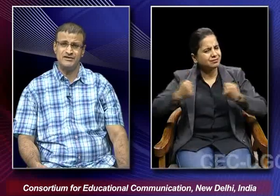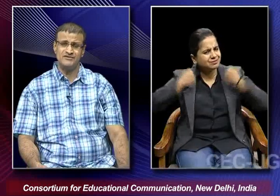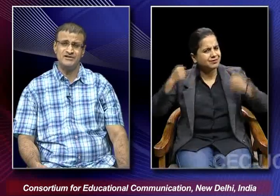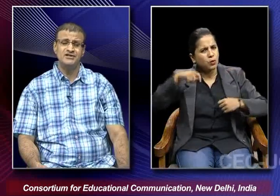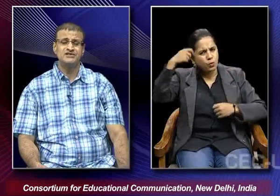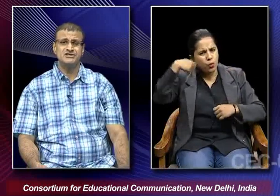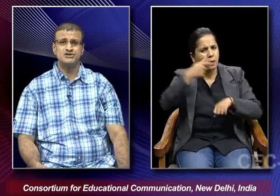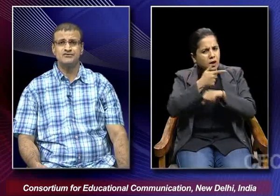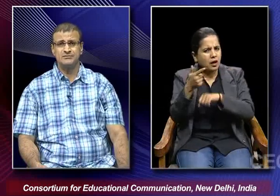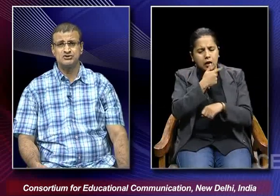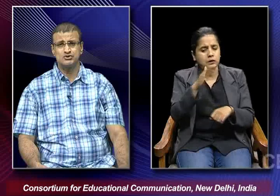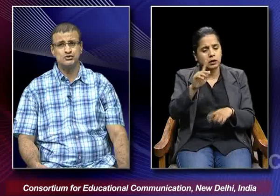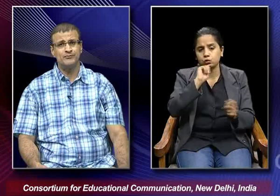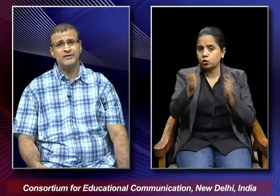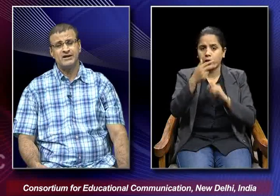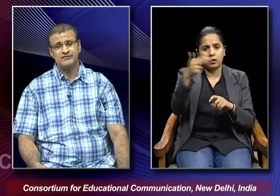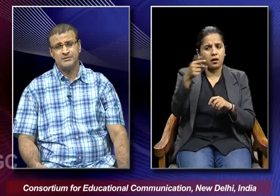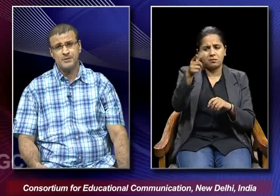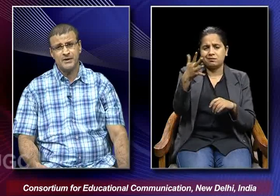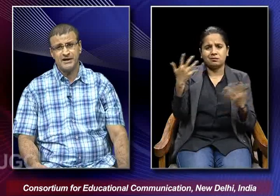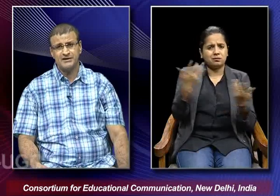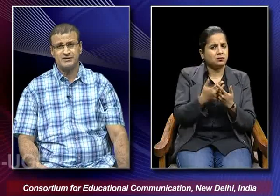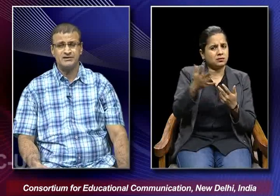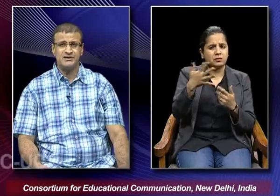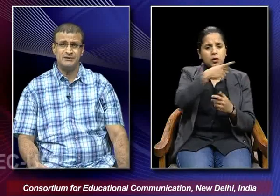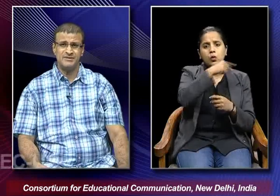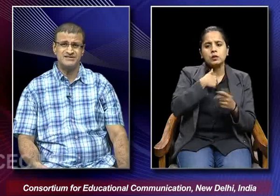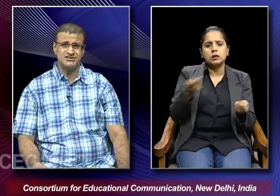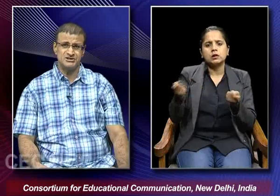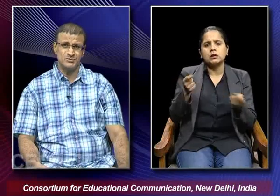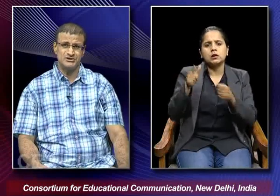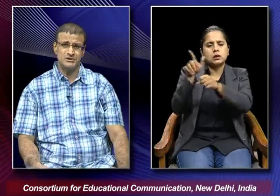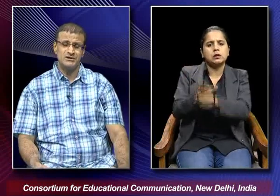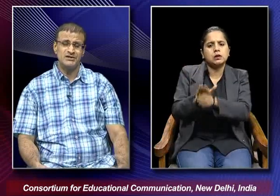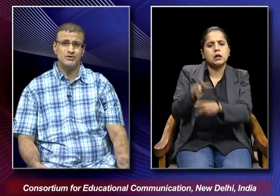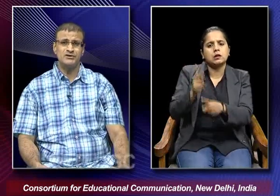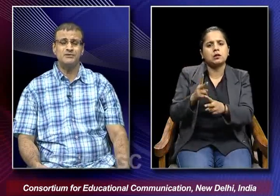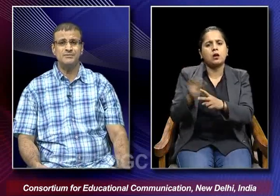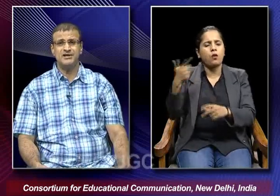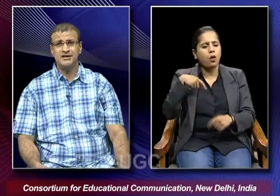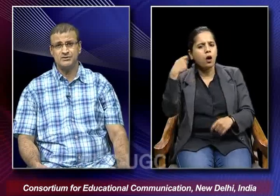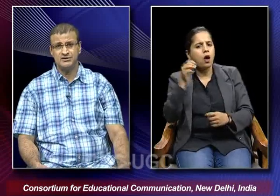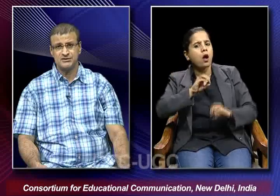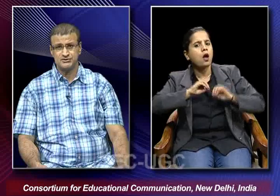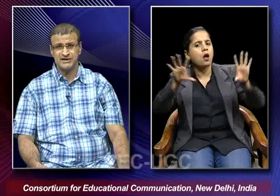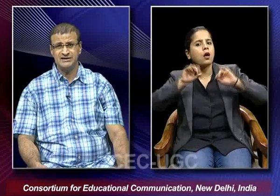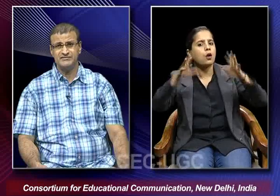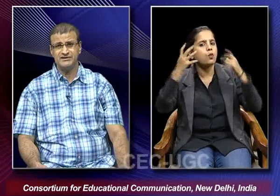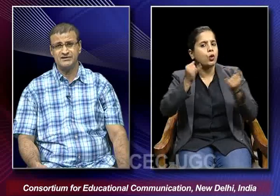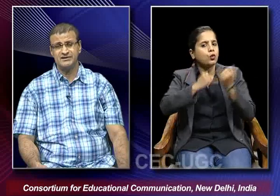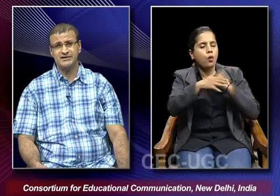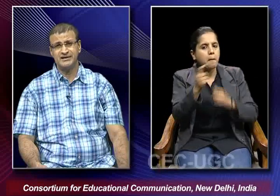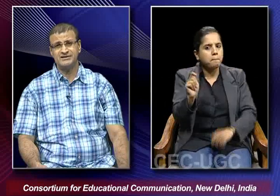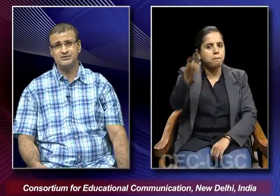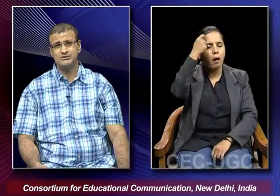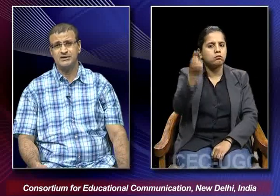well when we see his films to in a way propagate the messages which he wanted to communicate to the society whether